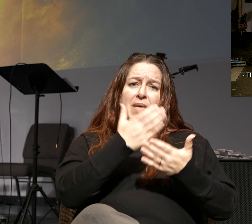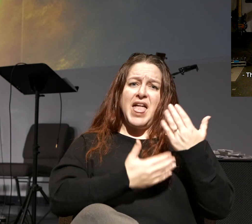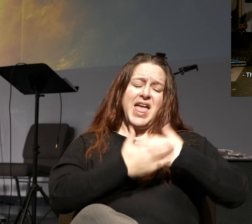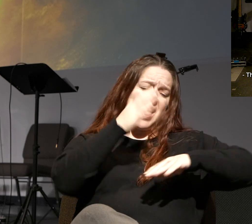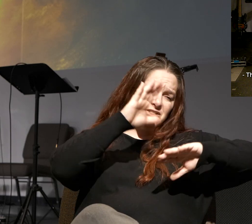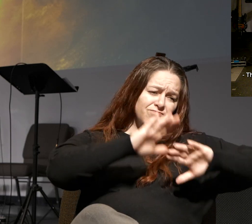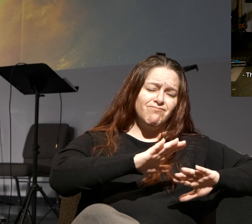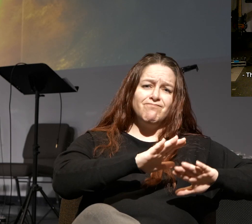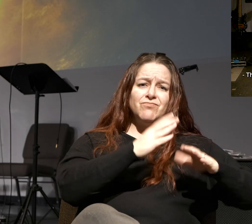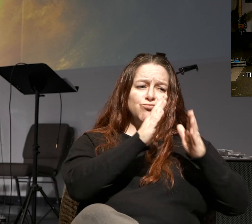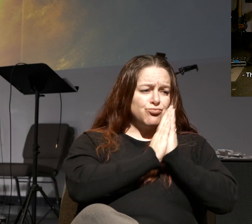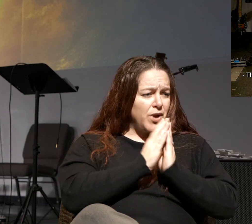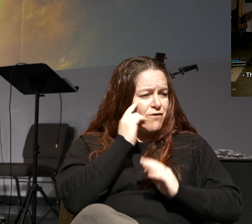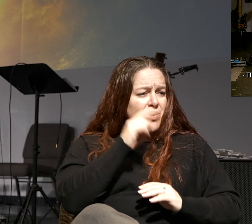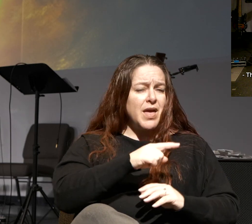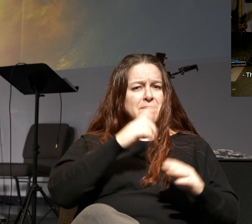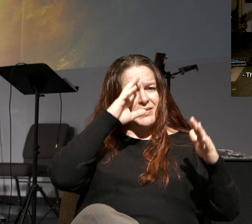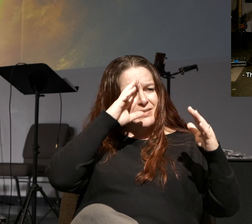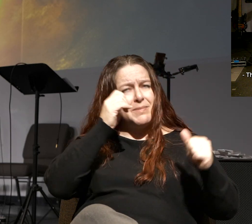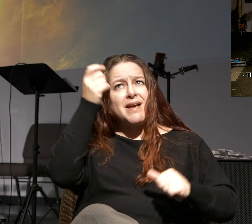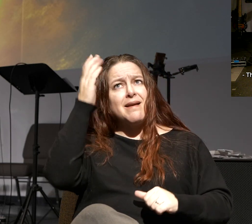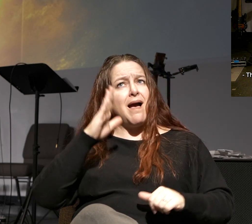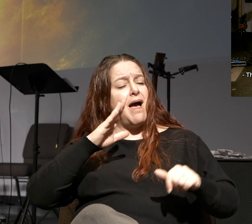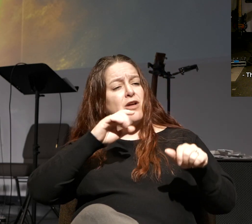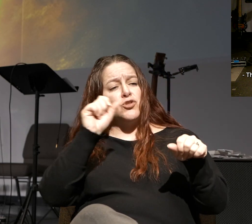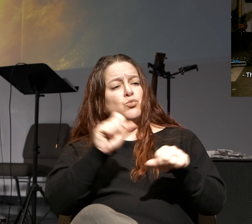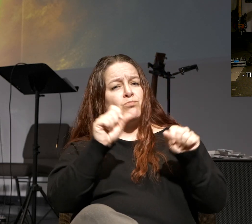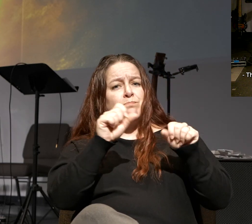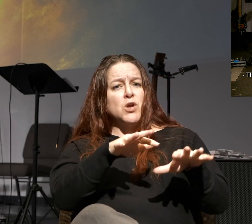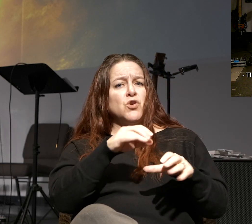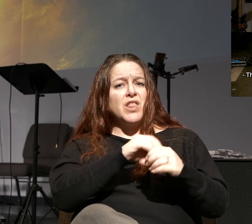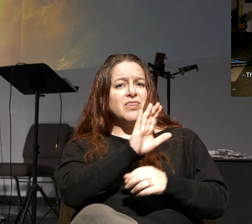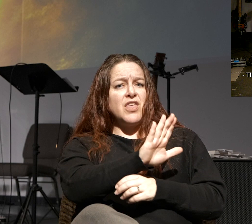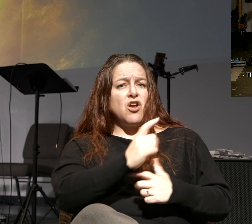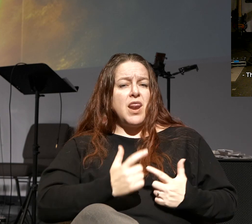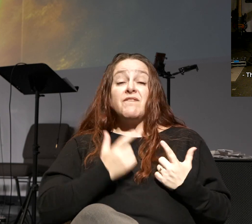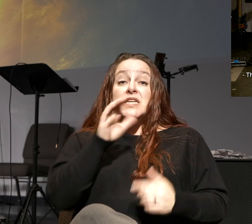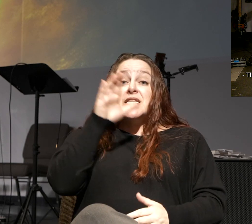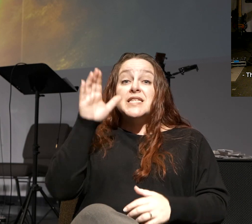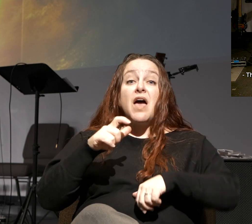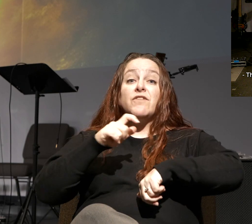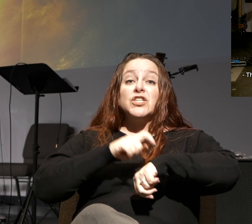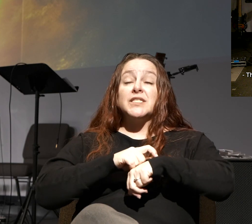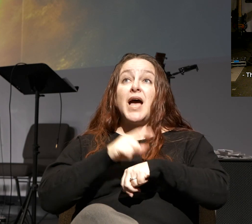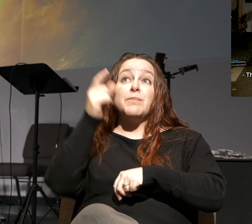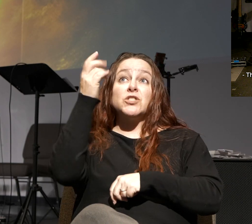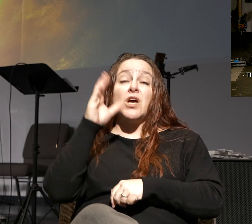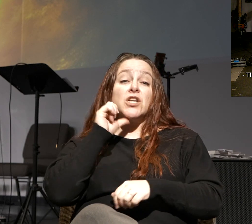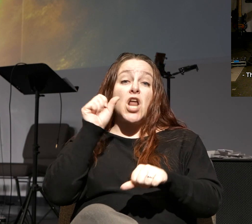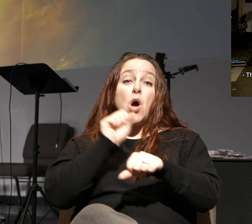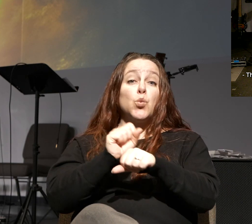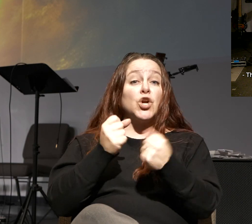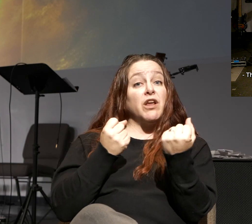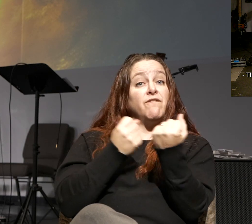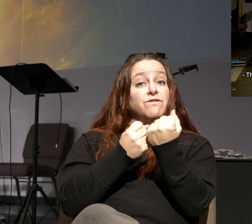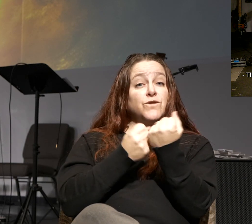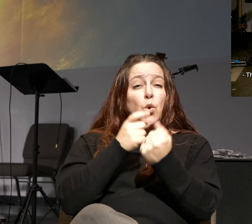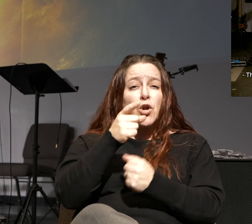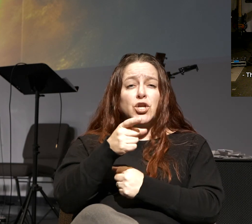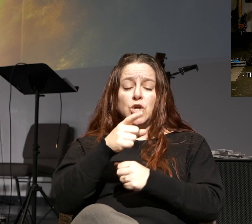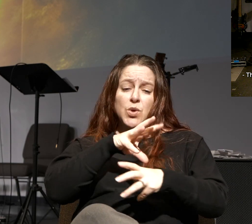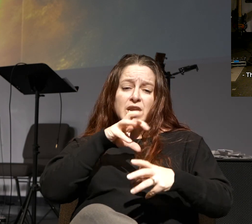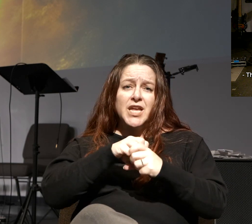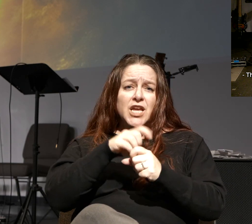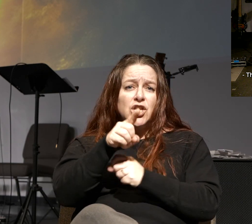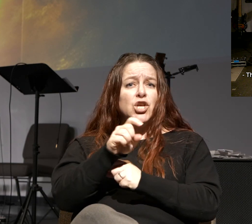pray for them. You expect God to work a miracle in their life. Listen, there is never a time when He's not working for you and in you,